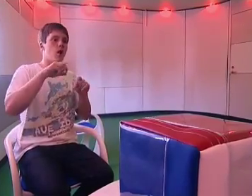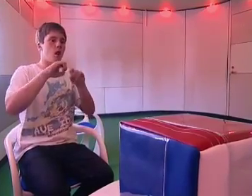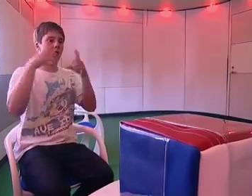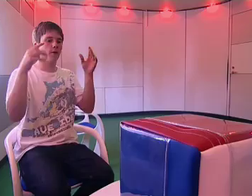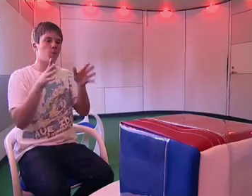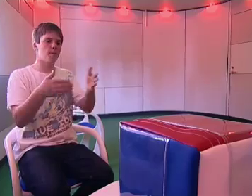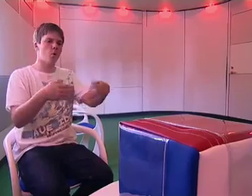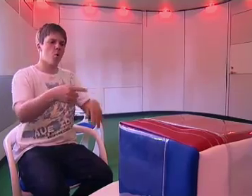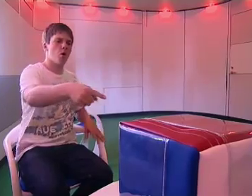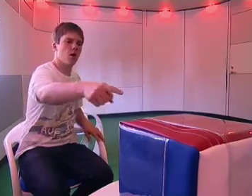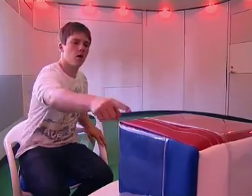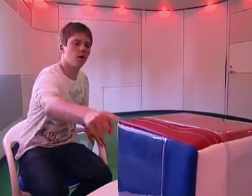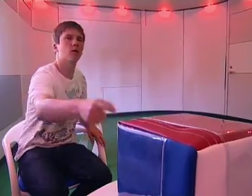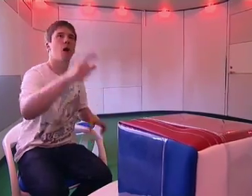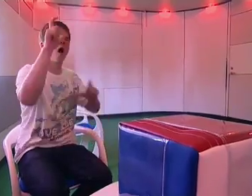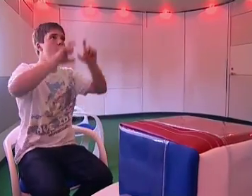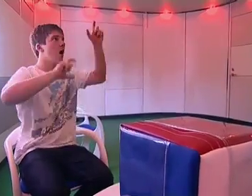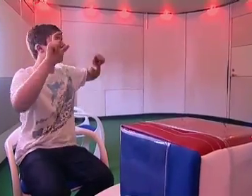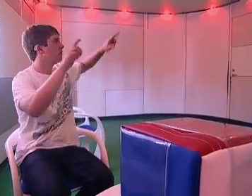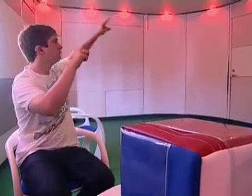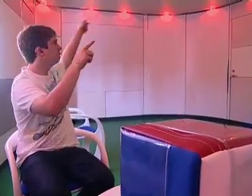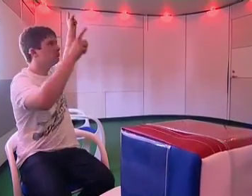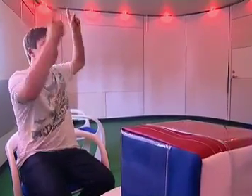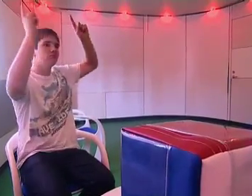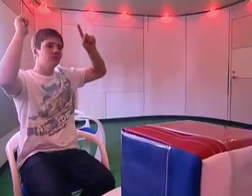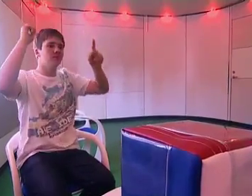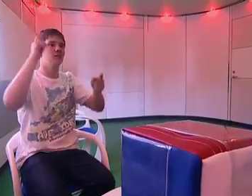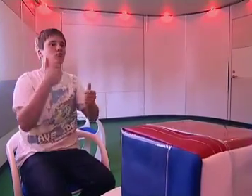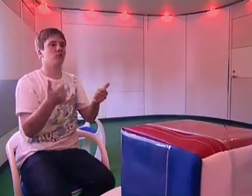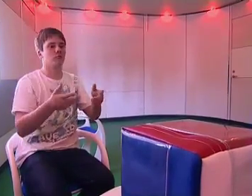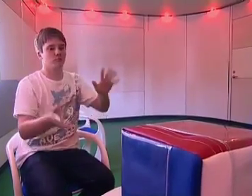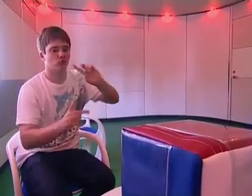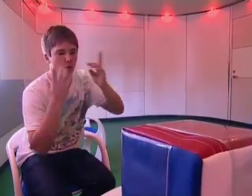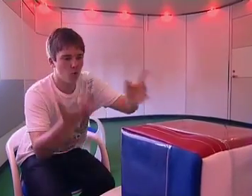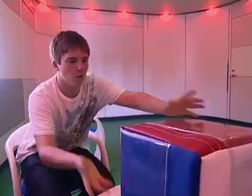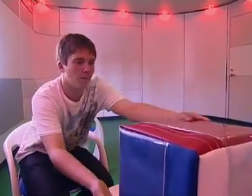This design for the pod. Look at this cube and watch the lights. It's really good. I'll show you.